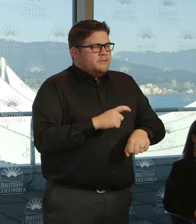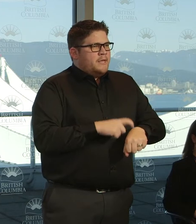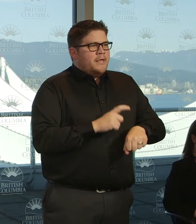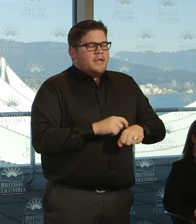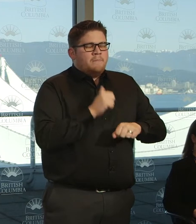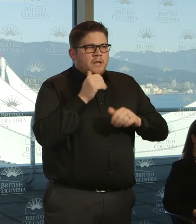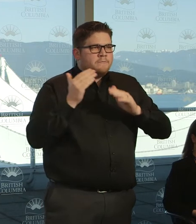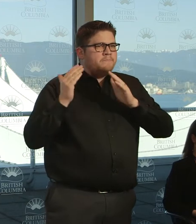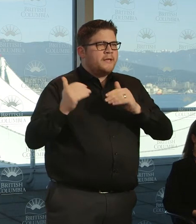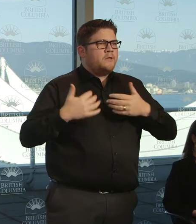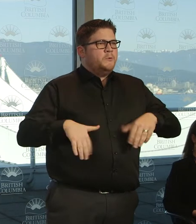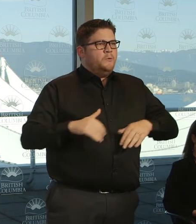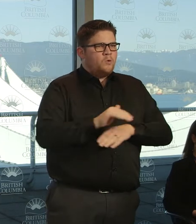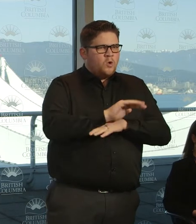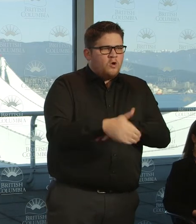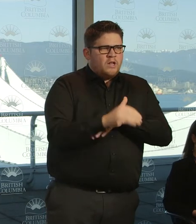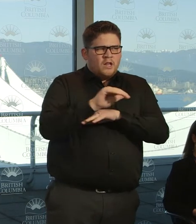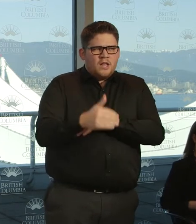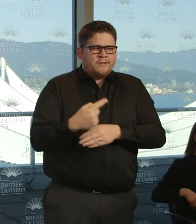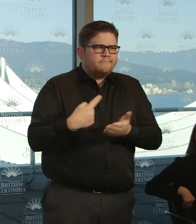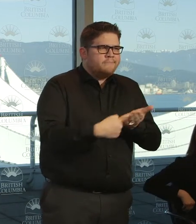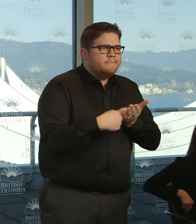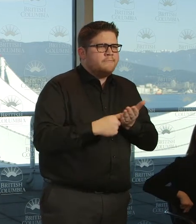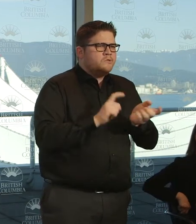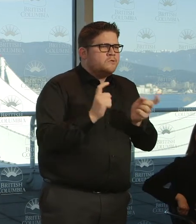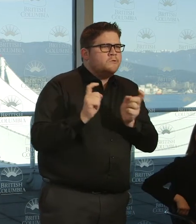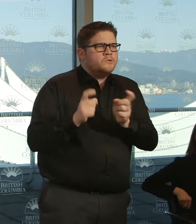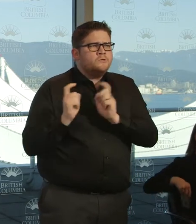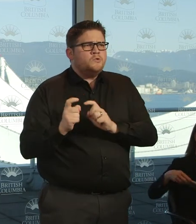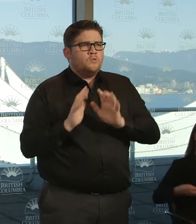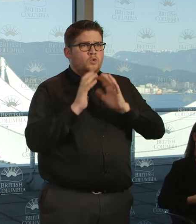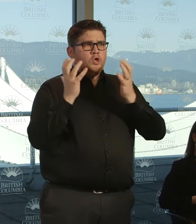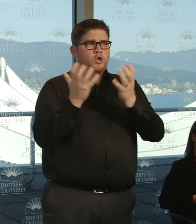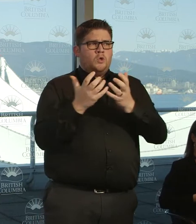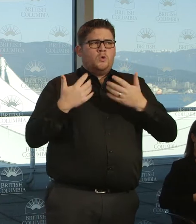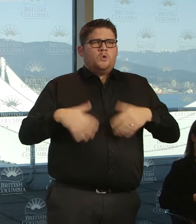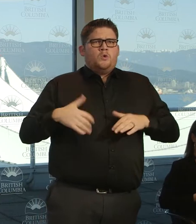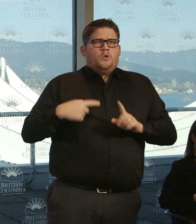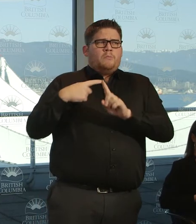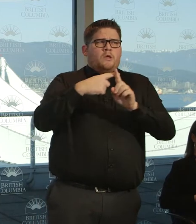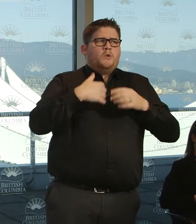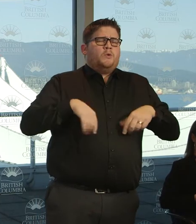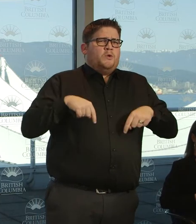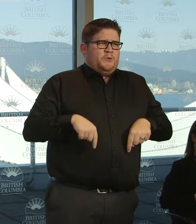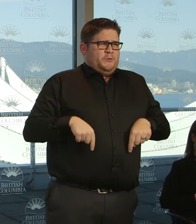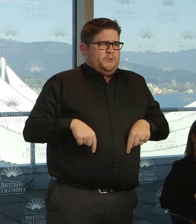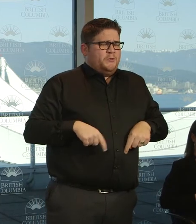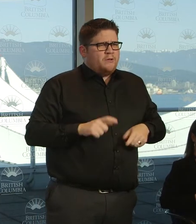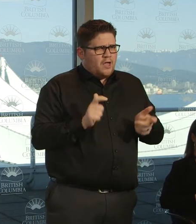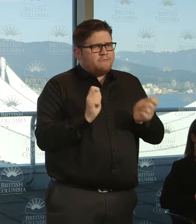overnight in the status both around the world and here in British Columbia. So today we have